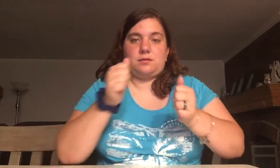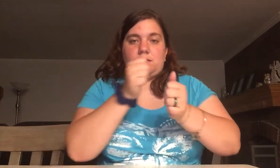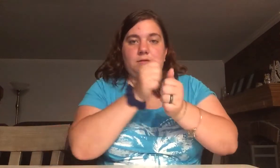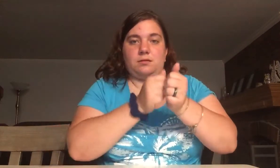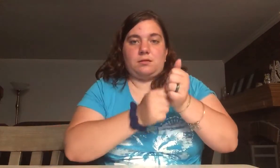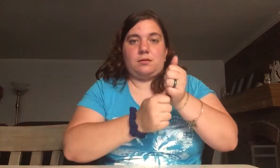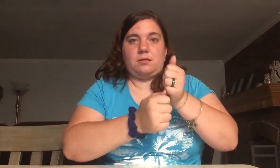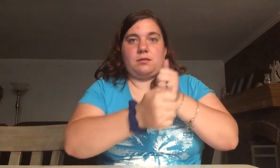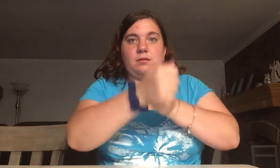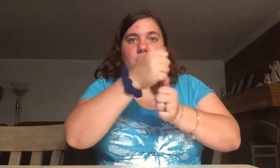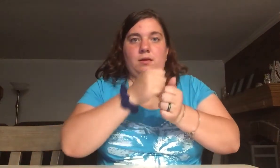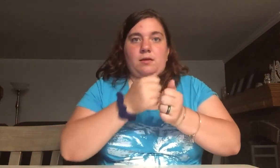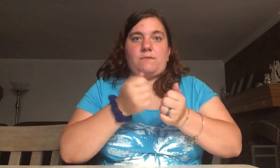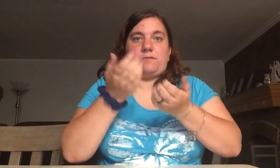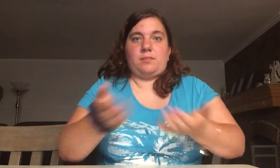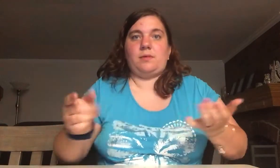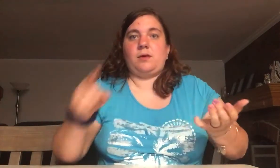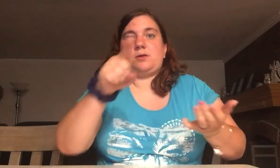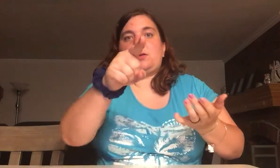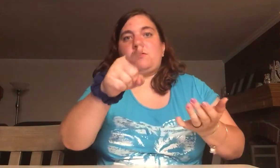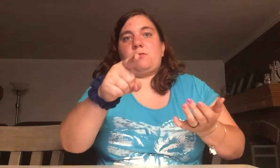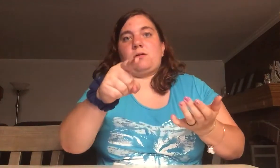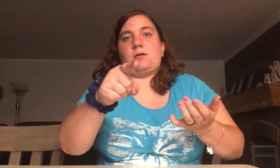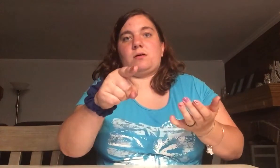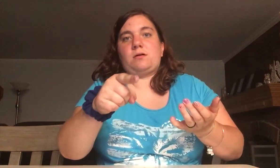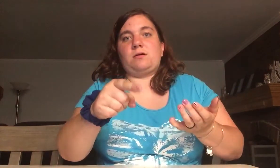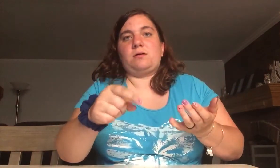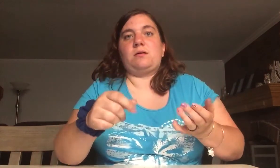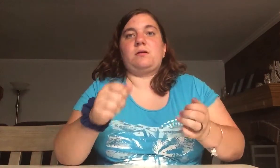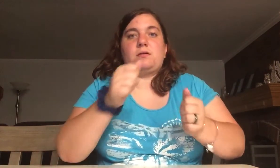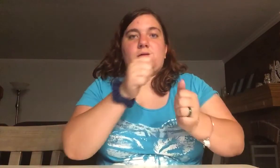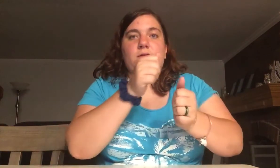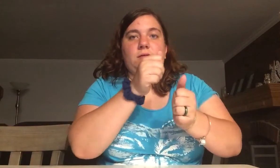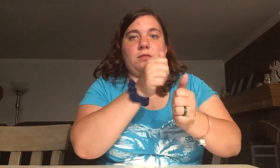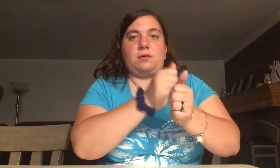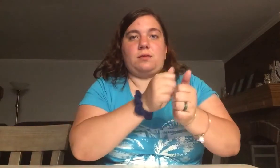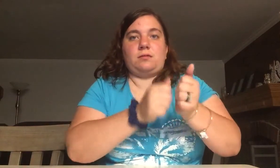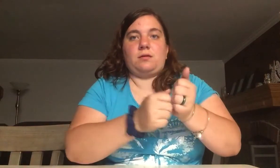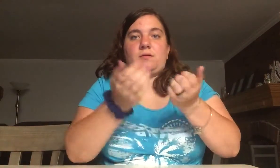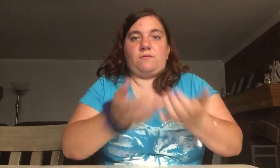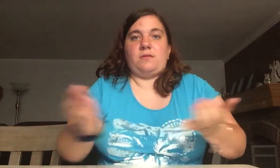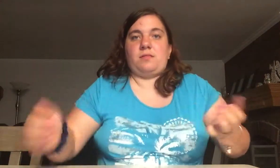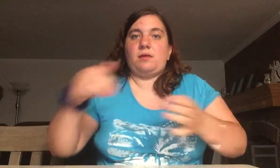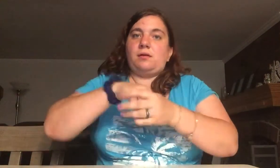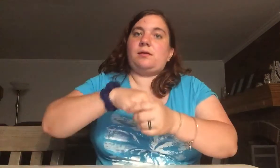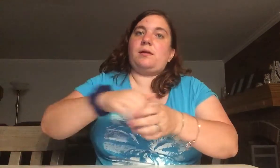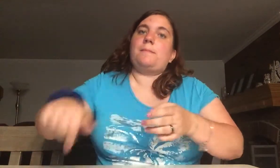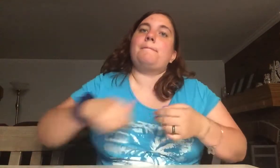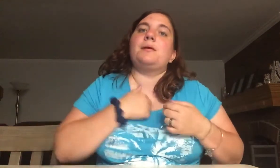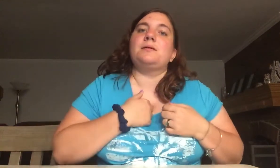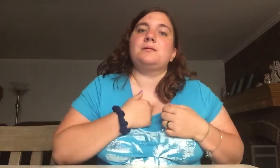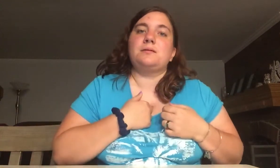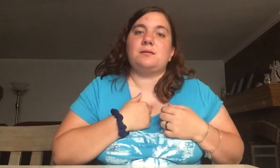Everything you are, it's everything in me.